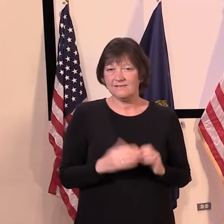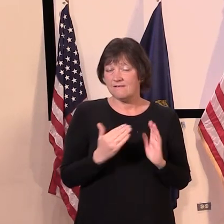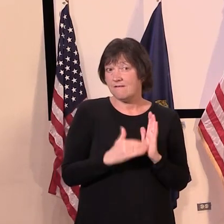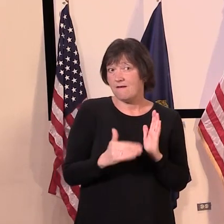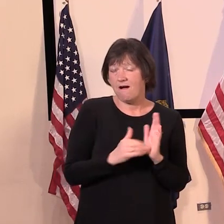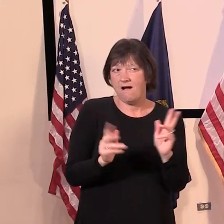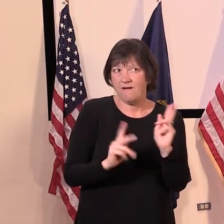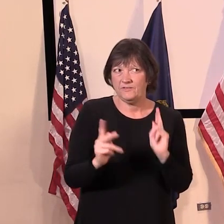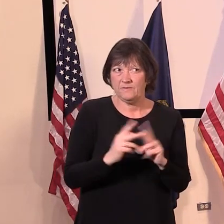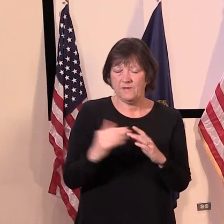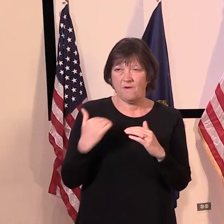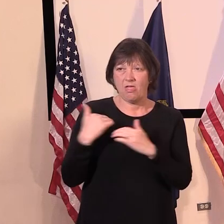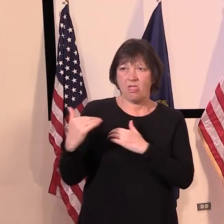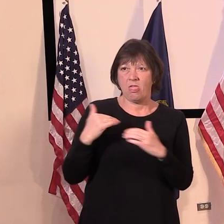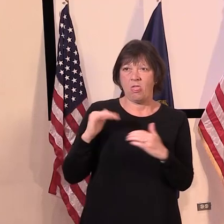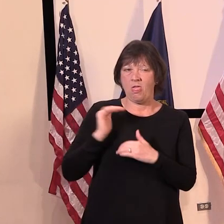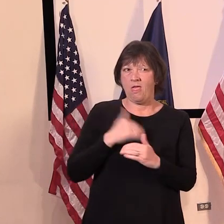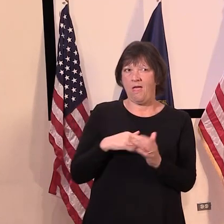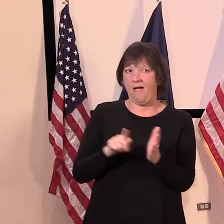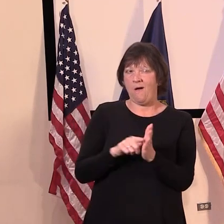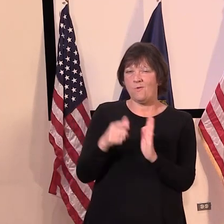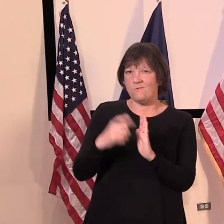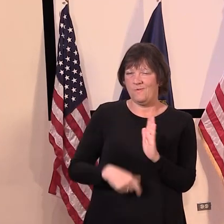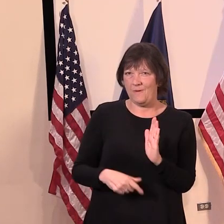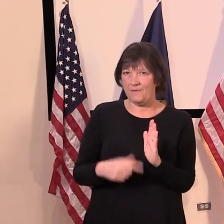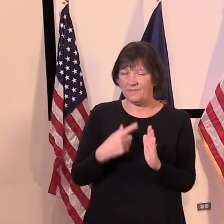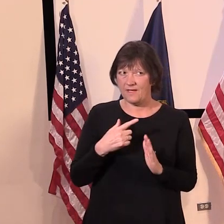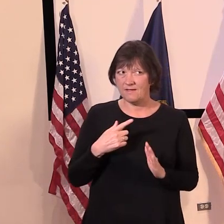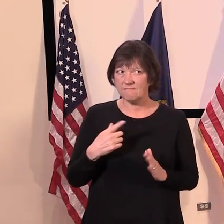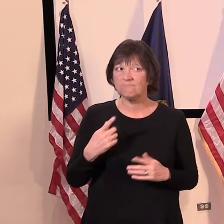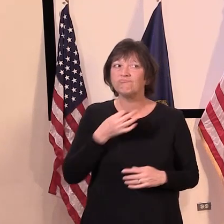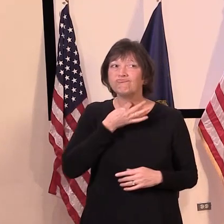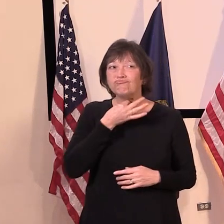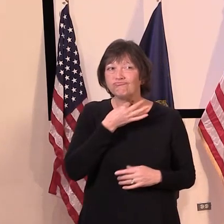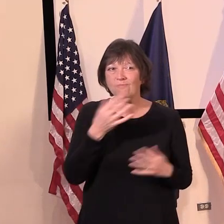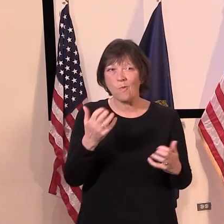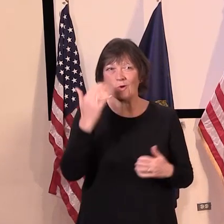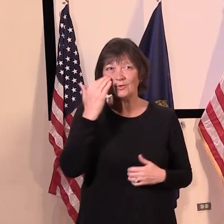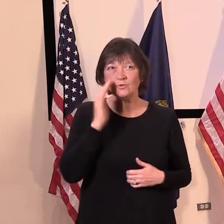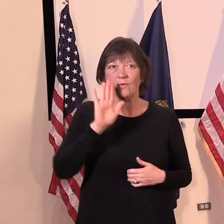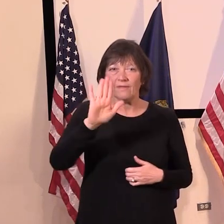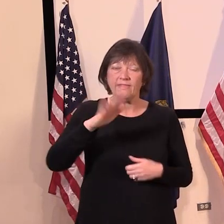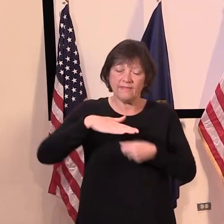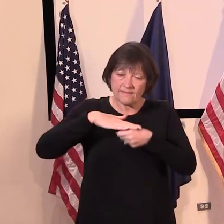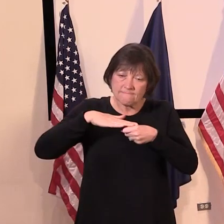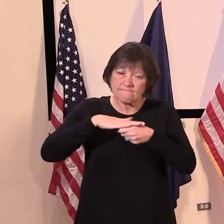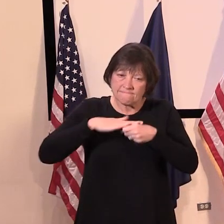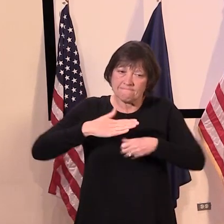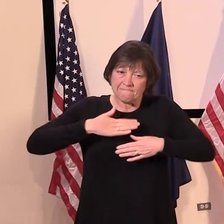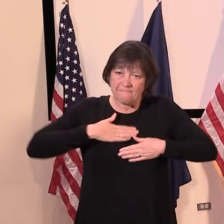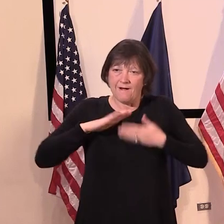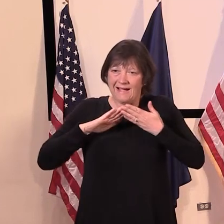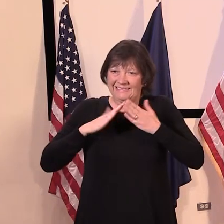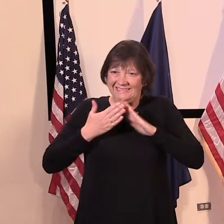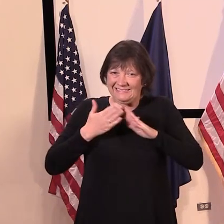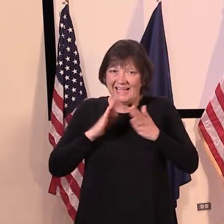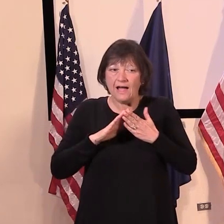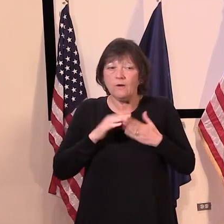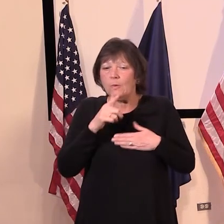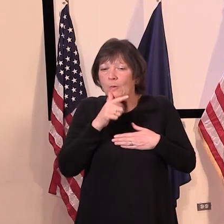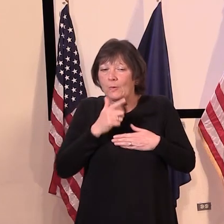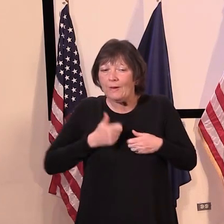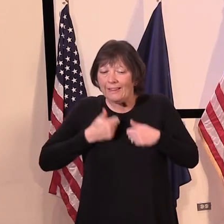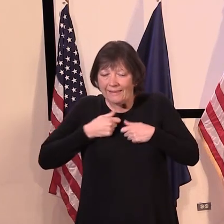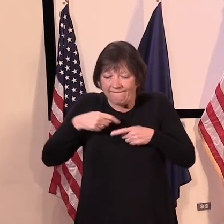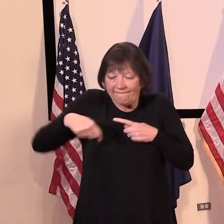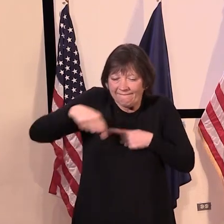in Colchester, Milton into Franklin County. They want to know about their individual towns and maybe their neighboring towns,